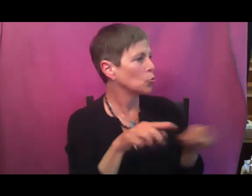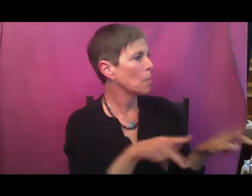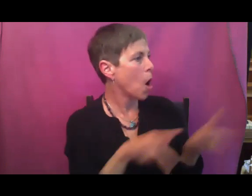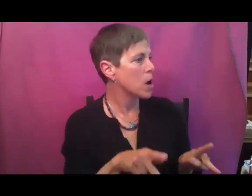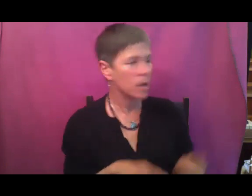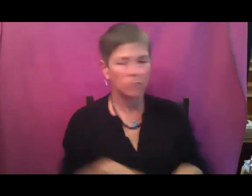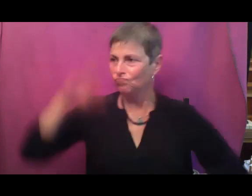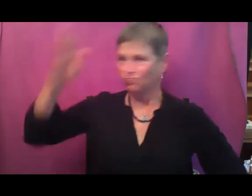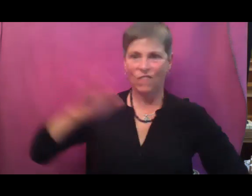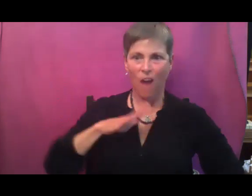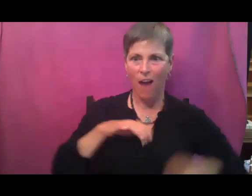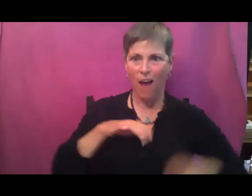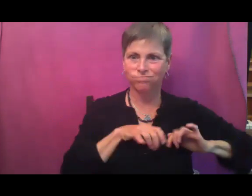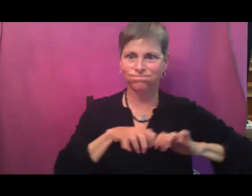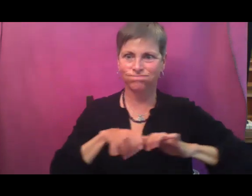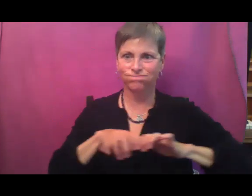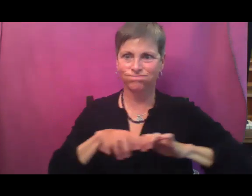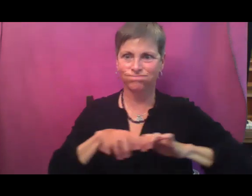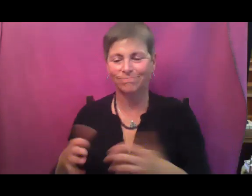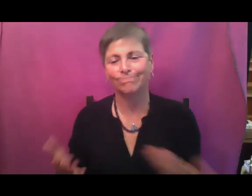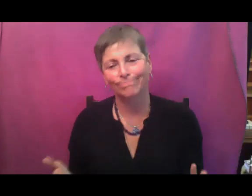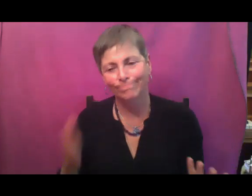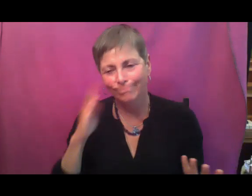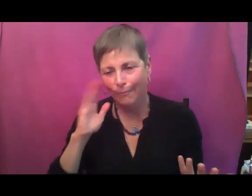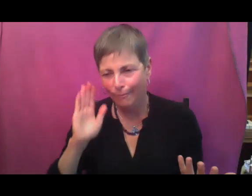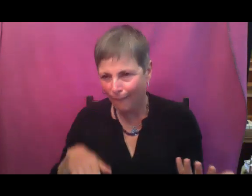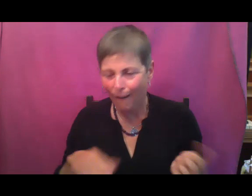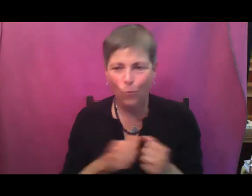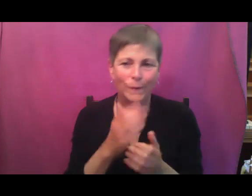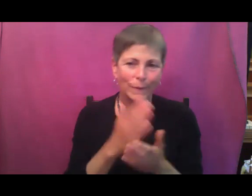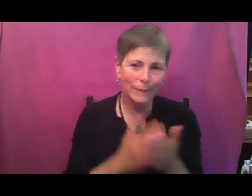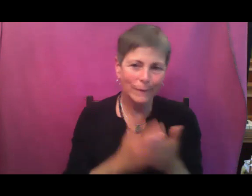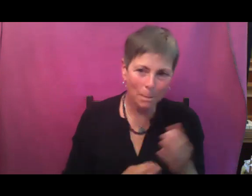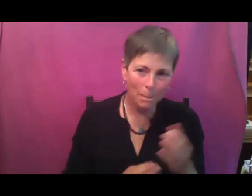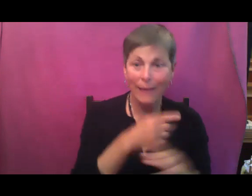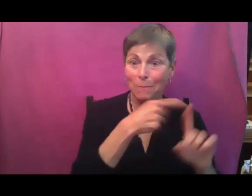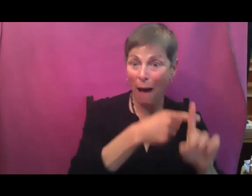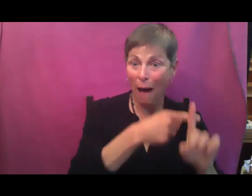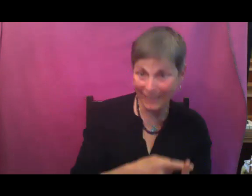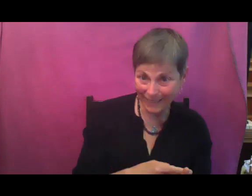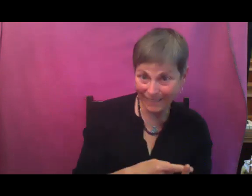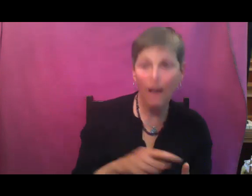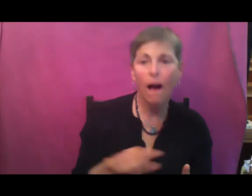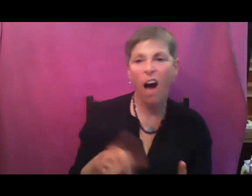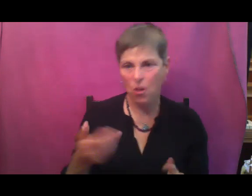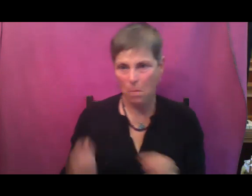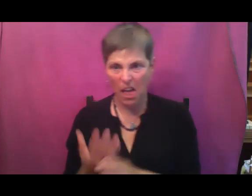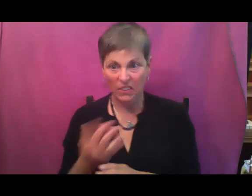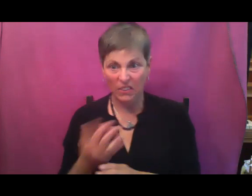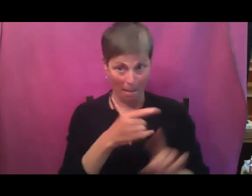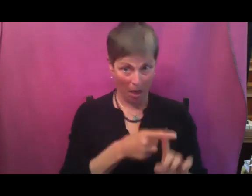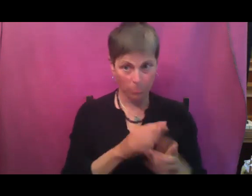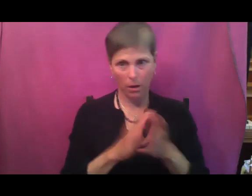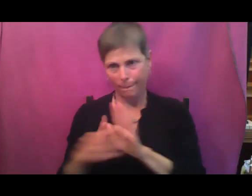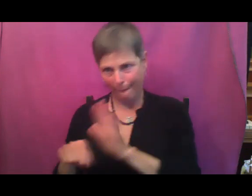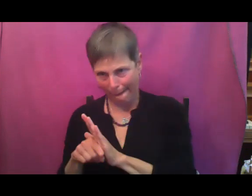advantages. Disadvantages are not always disadvantages. And while mulch has so many amazing advantages, that is